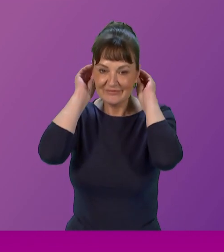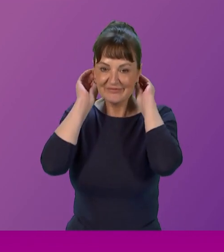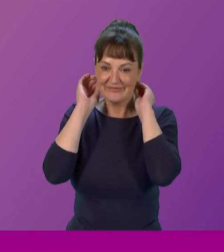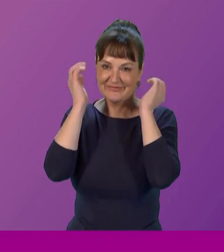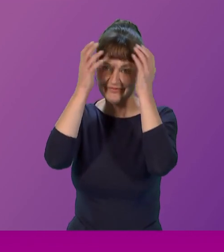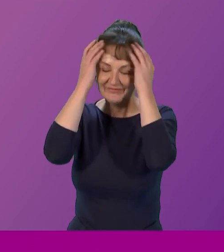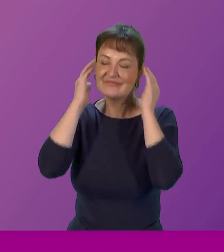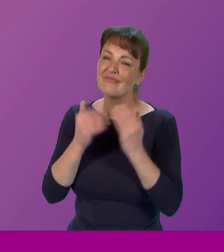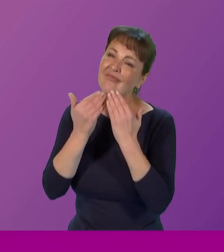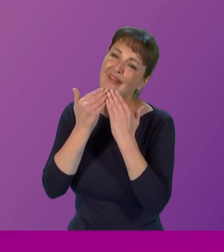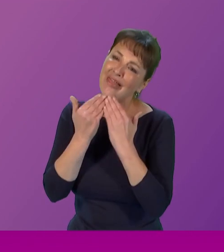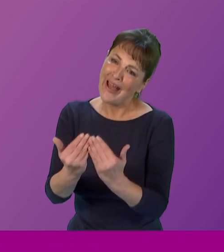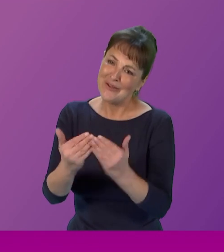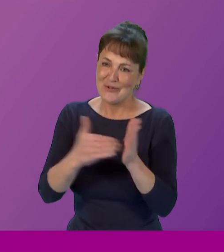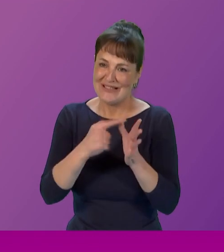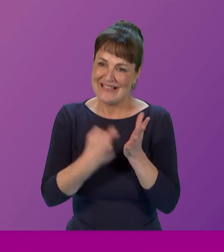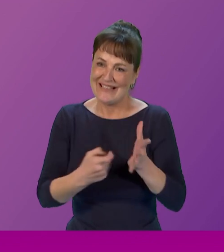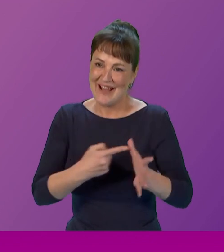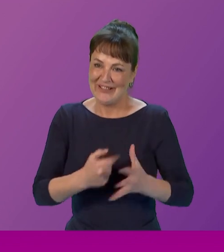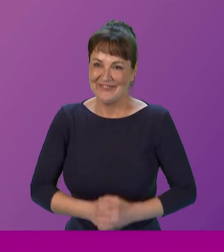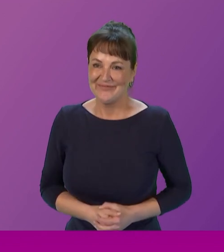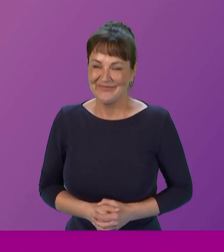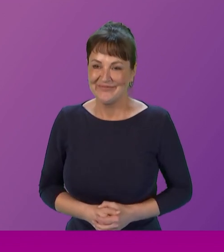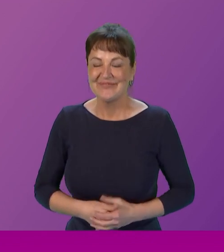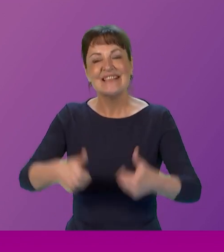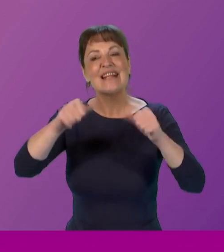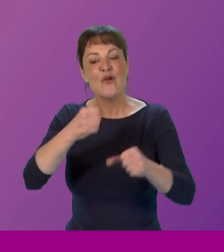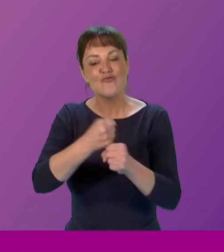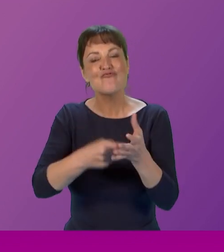thank you Zara we will now hear from Grace